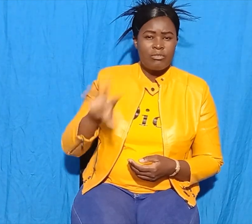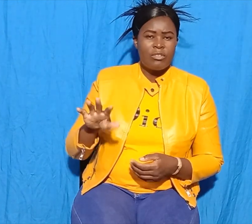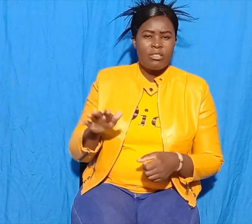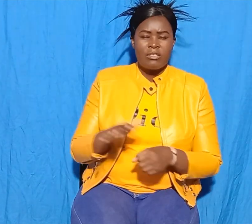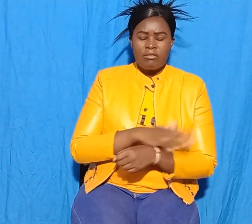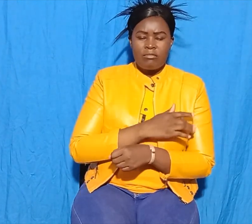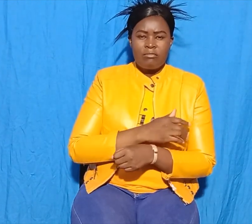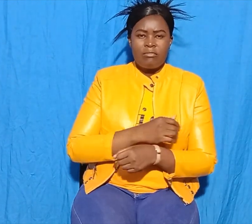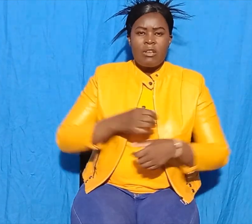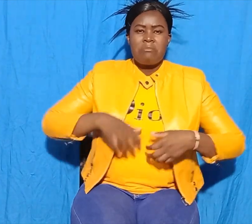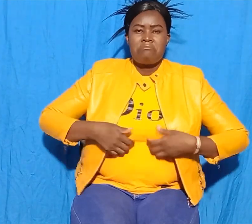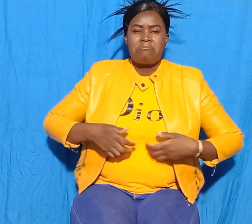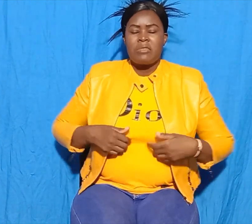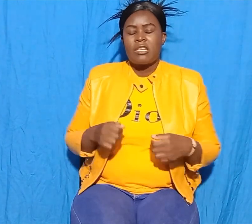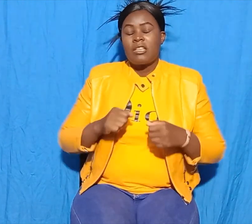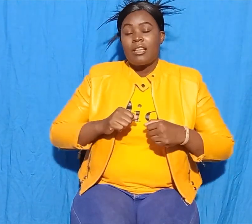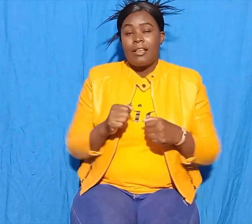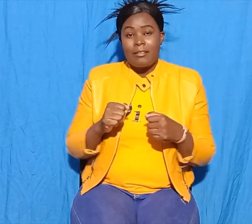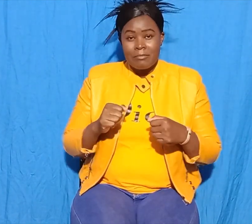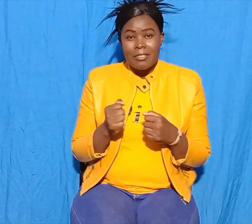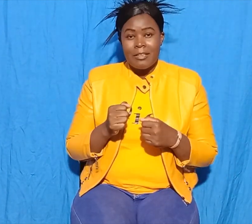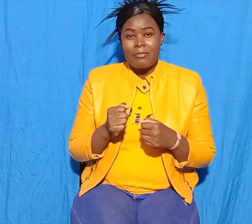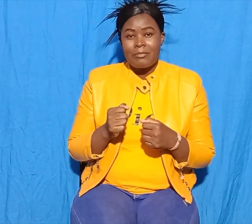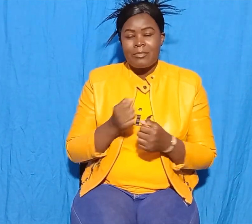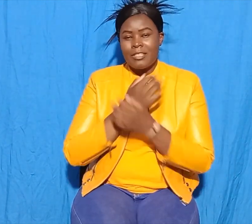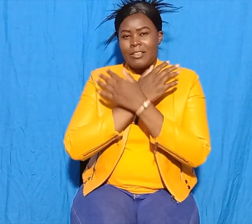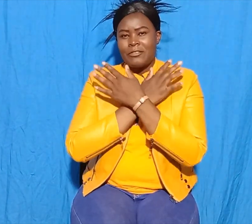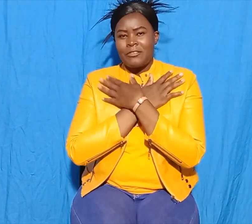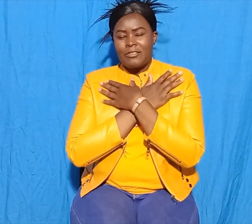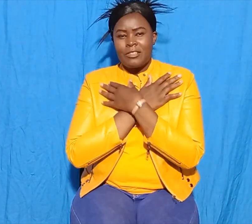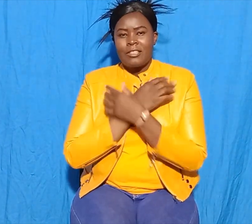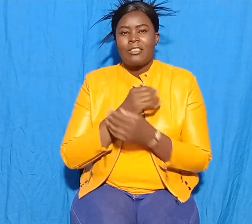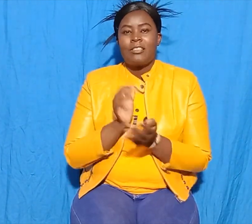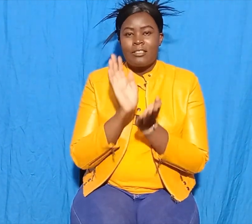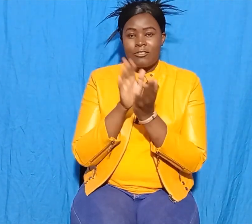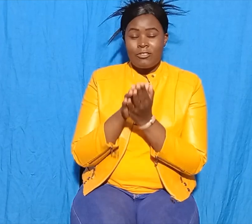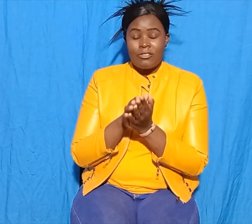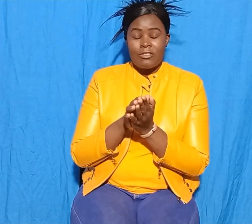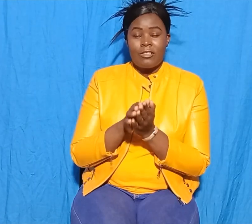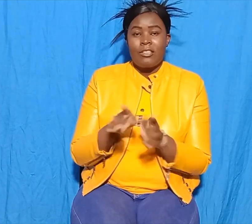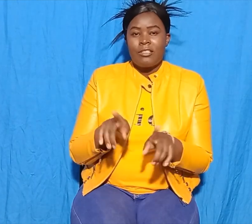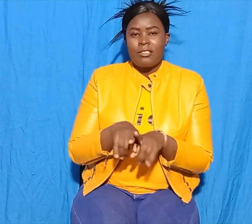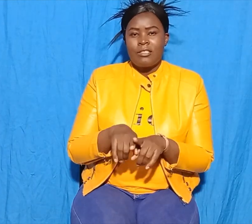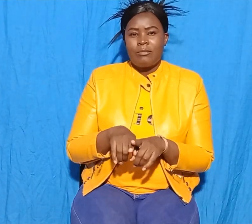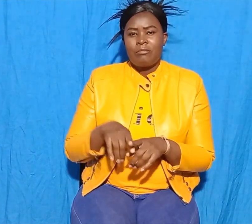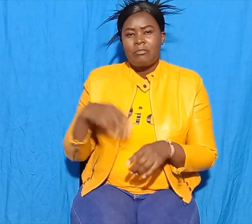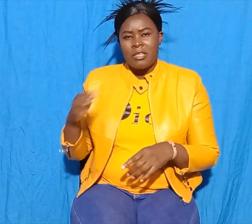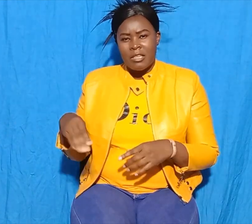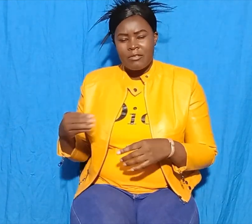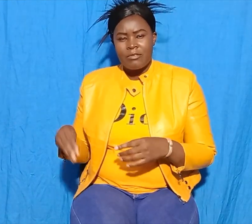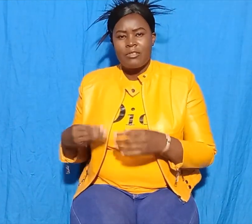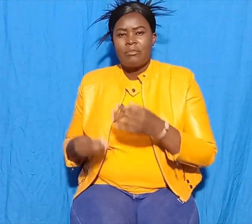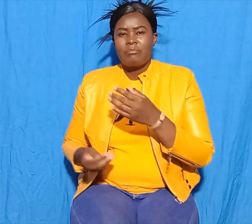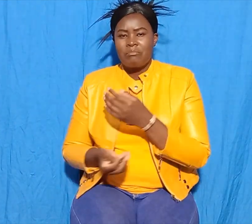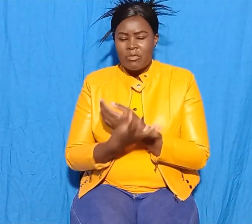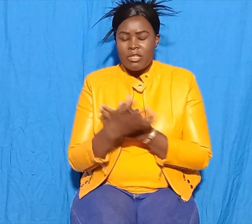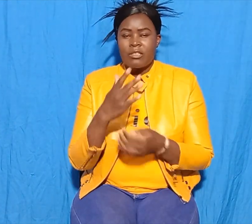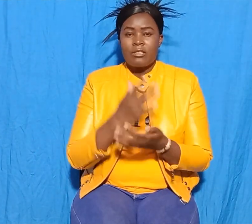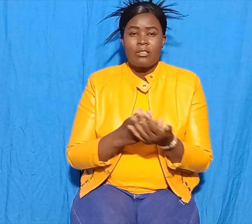the crocodile and threw fruits into the ocean every morning. One day, the crocodile